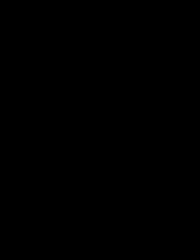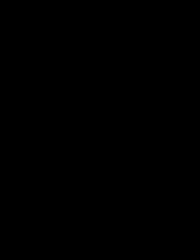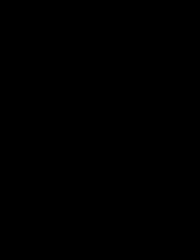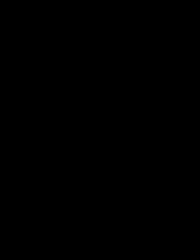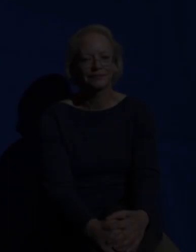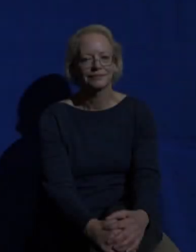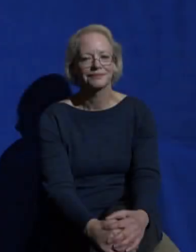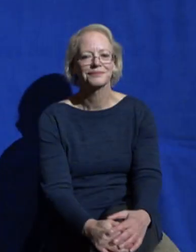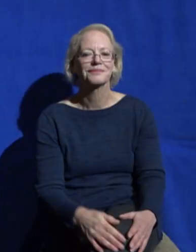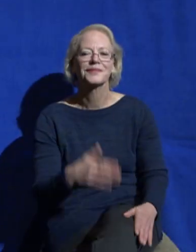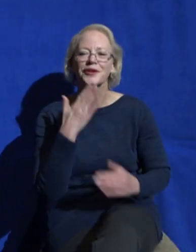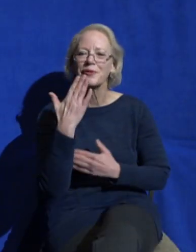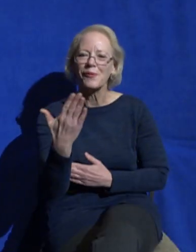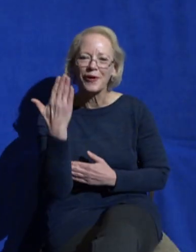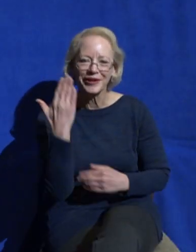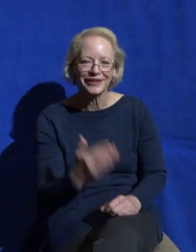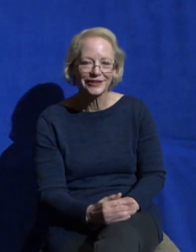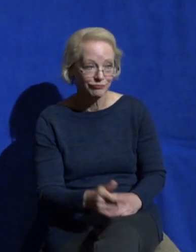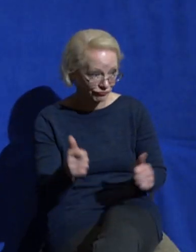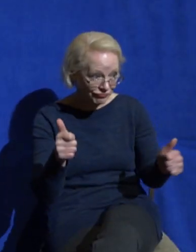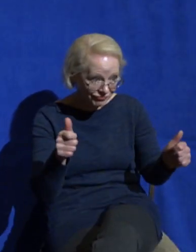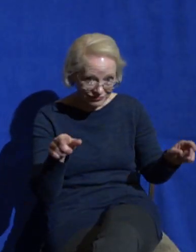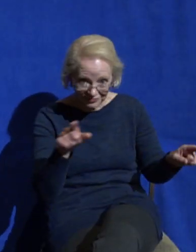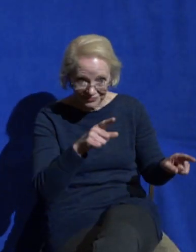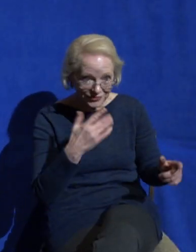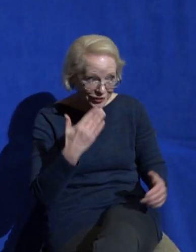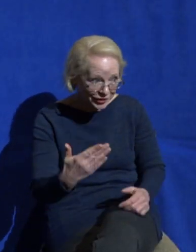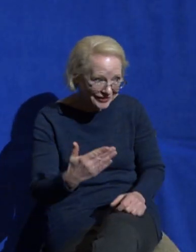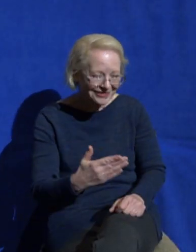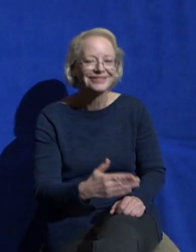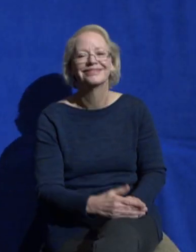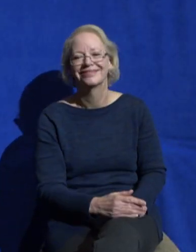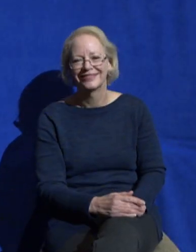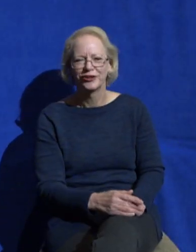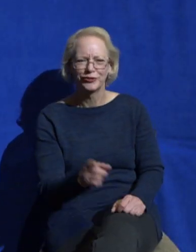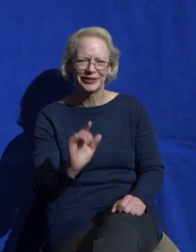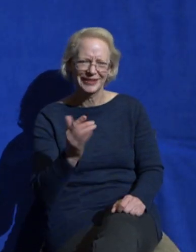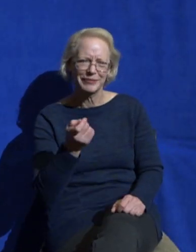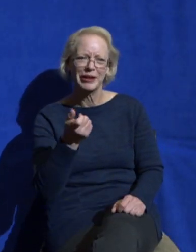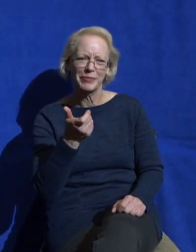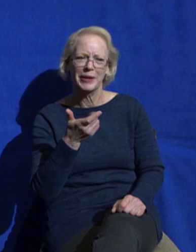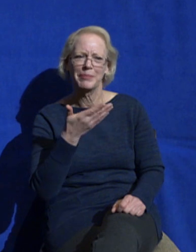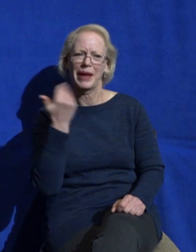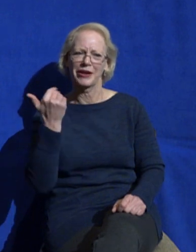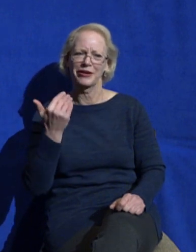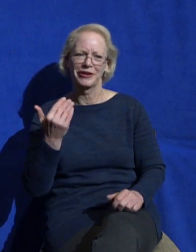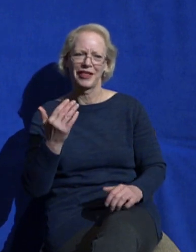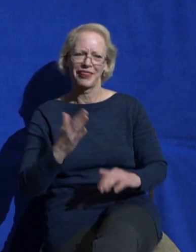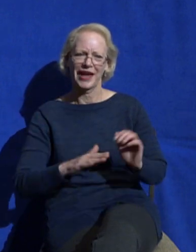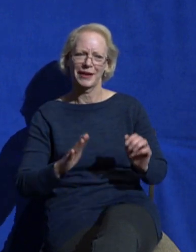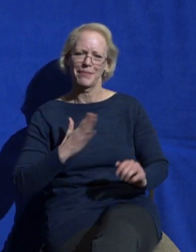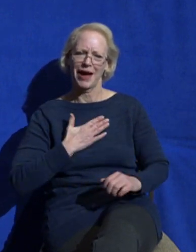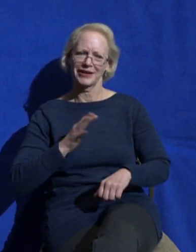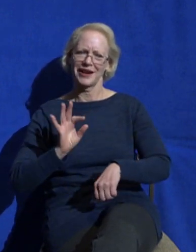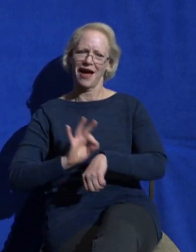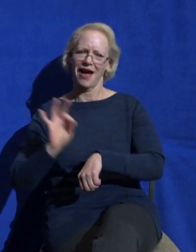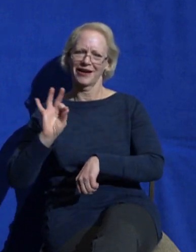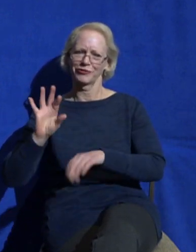Good morning. How's everybody doing? We're good? All right. Y sound a little bit better than 9 a.m. Y'all doing all right? All right. Well, I